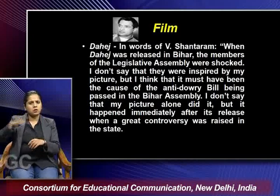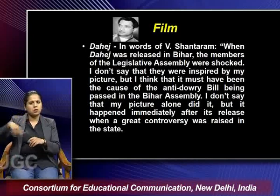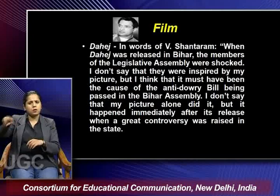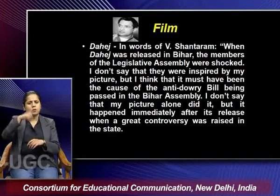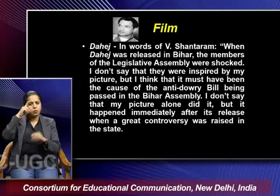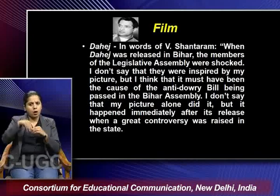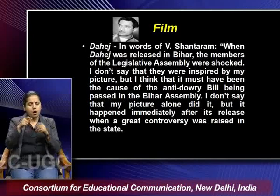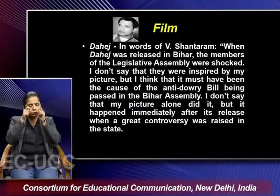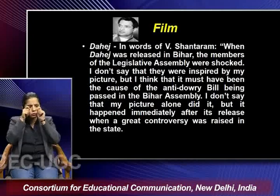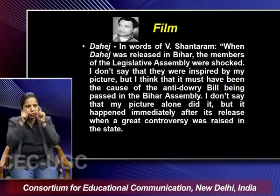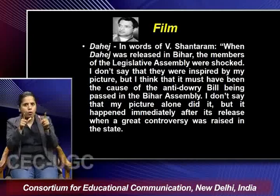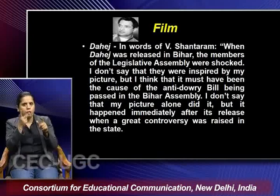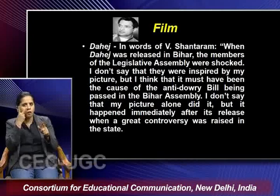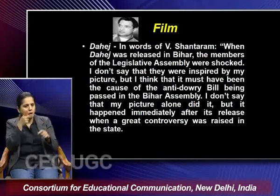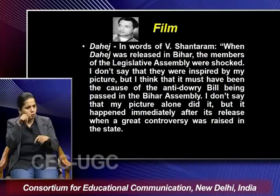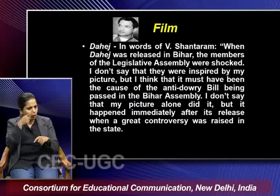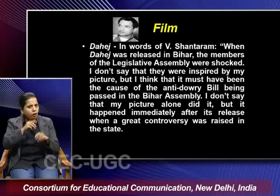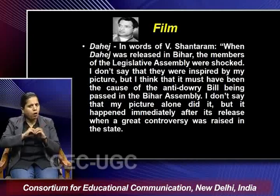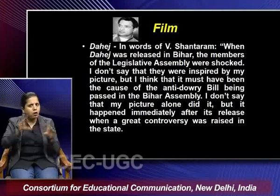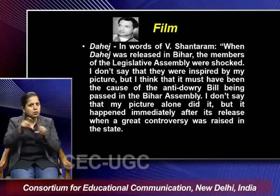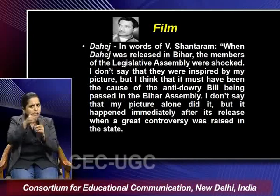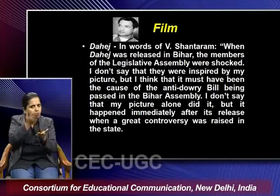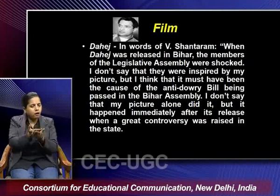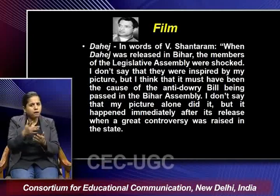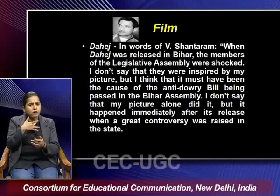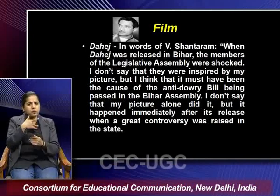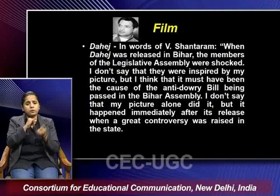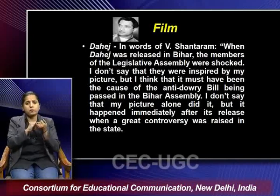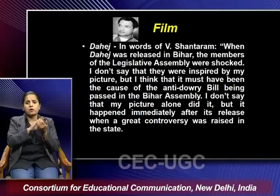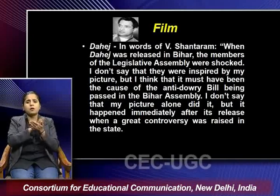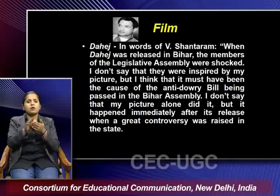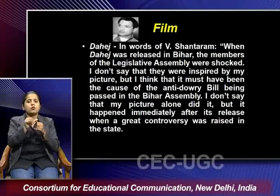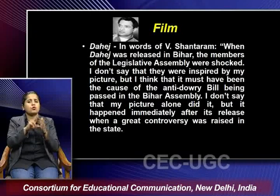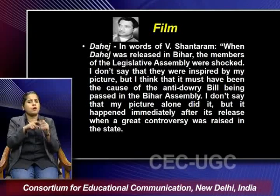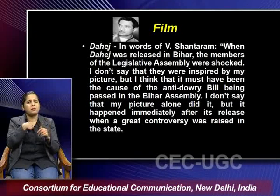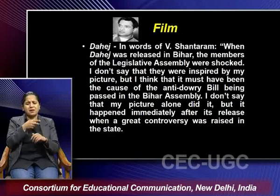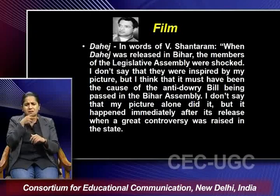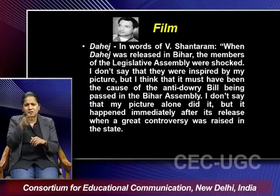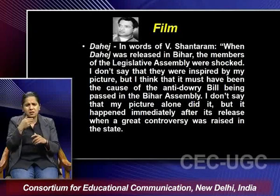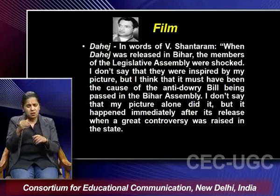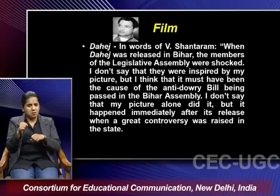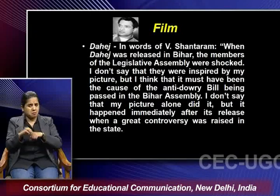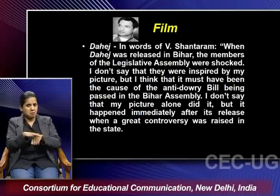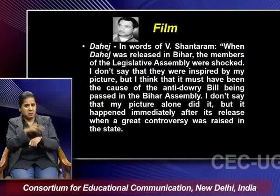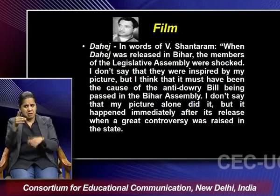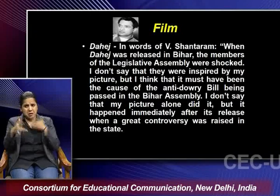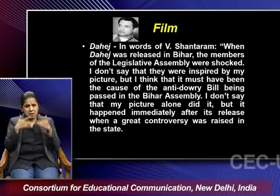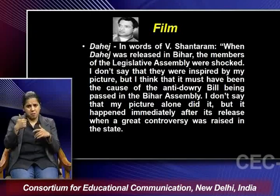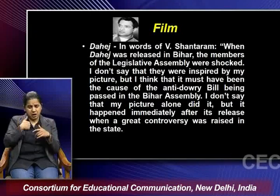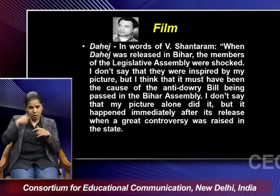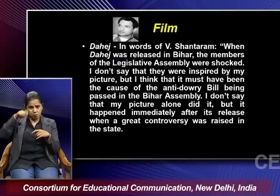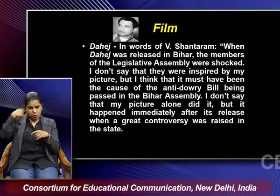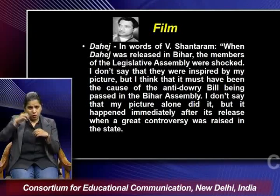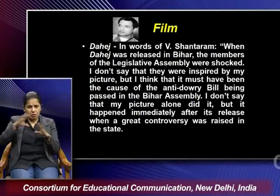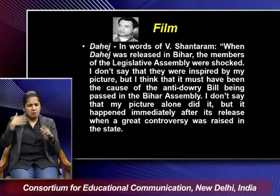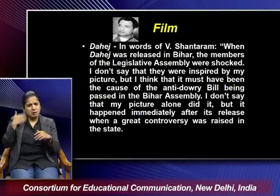bihar they were shocked and shantaram says that i don't say that they were being inspired by my picture or